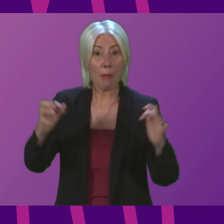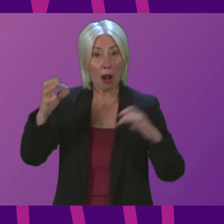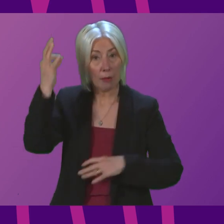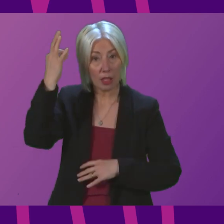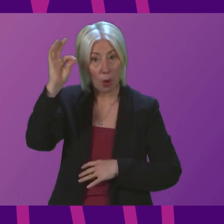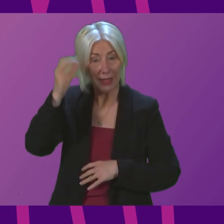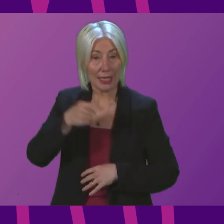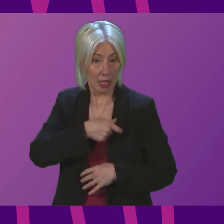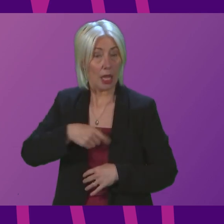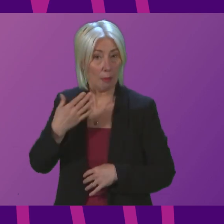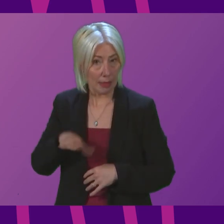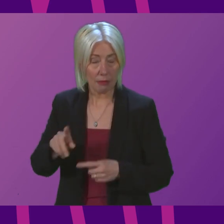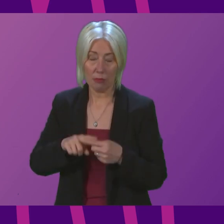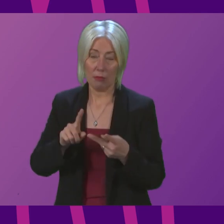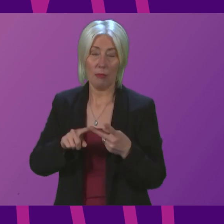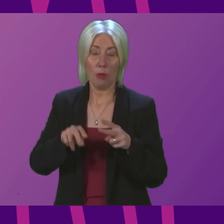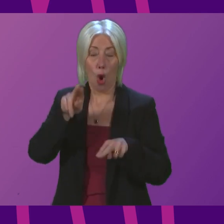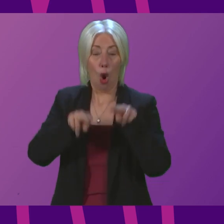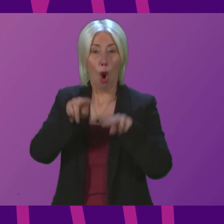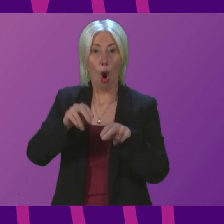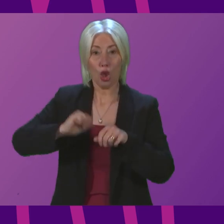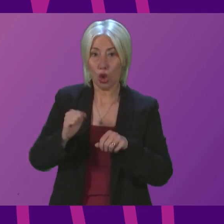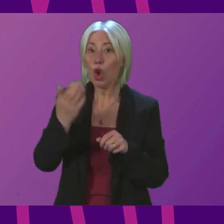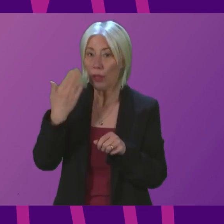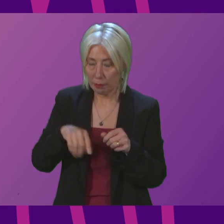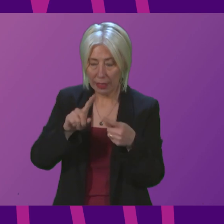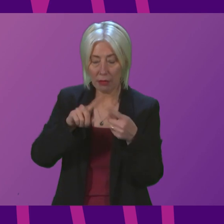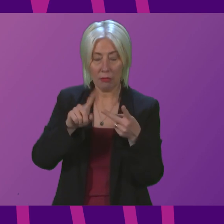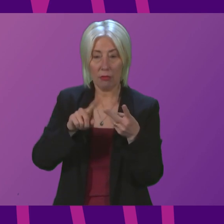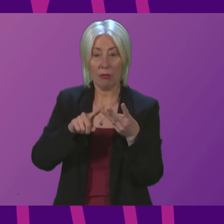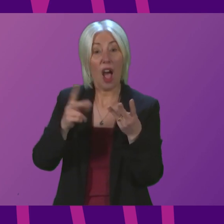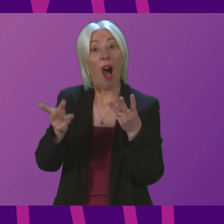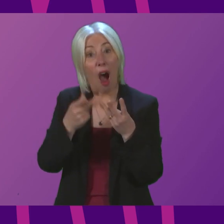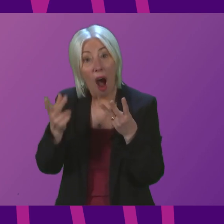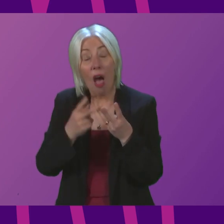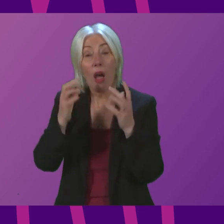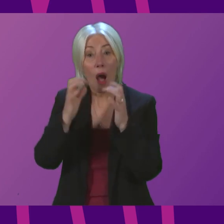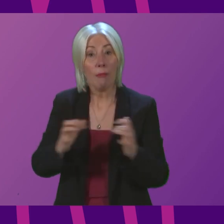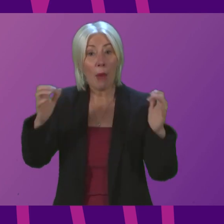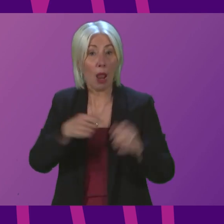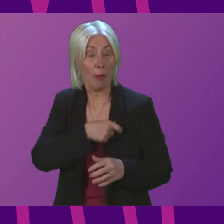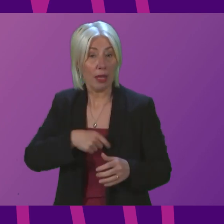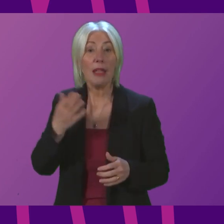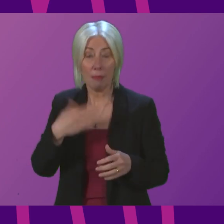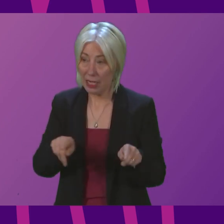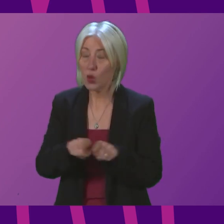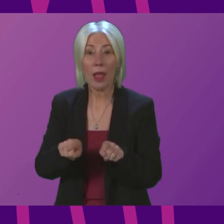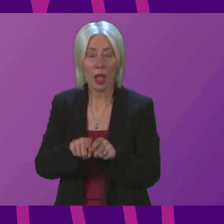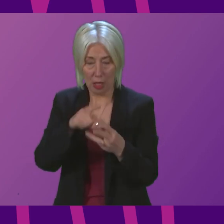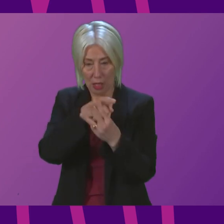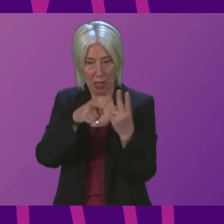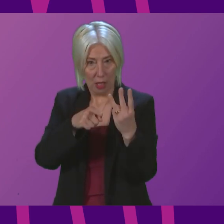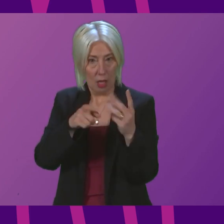It's been looked at by Audit Scotland. It's been looked at again by another parliamentary committee. It's been the subject of